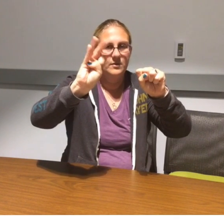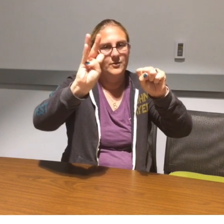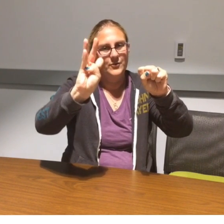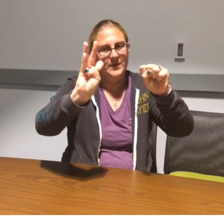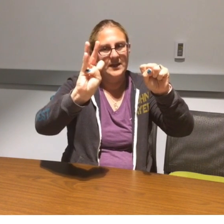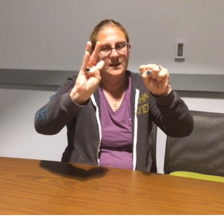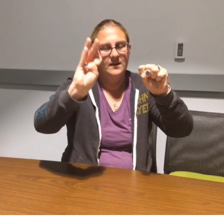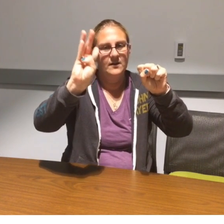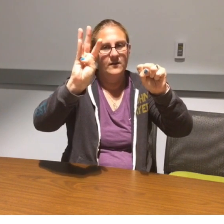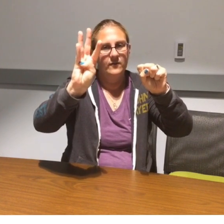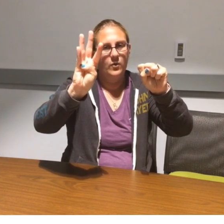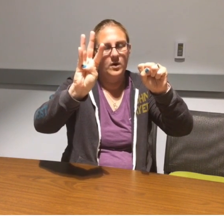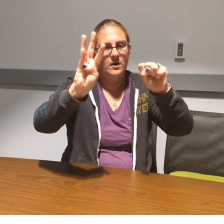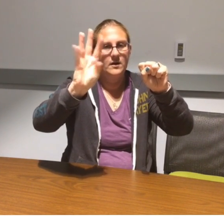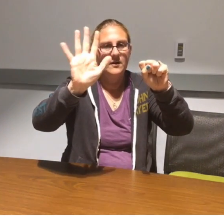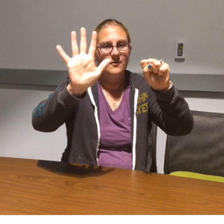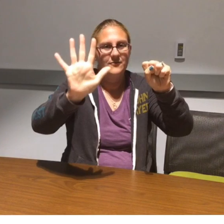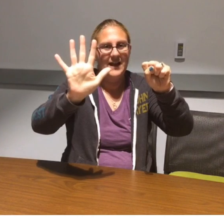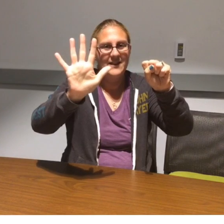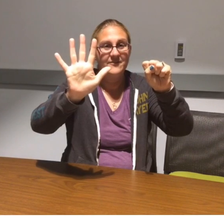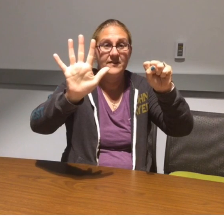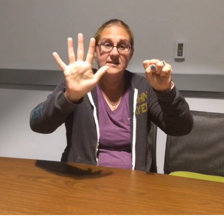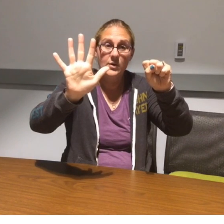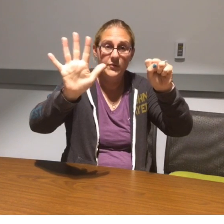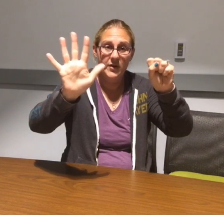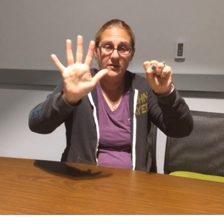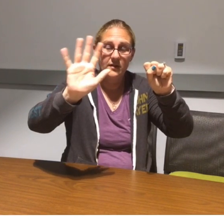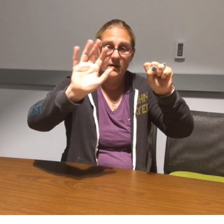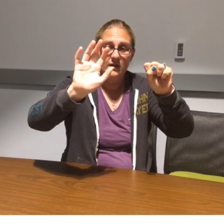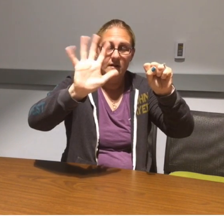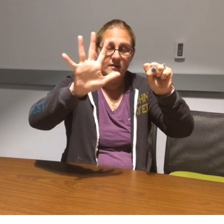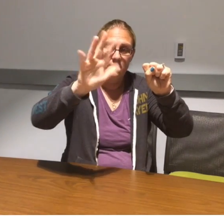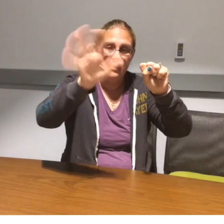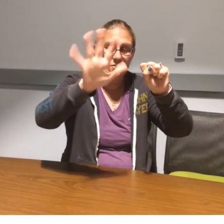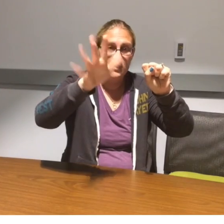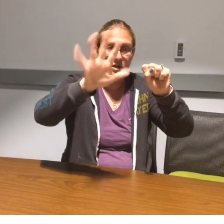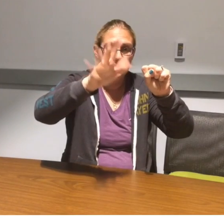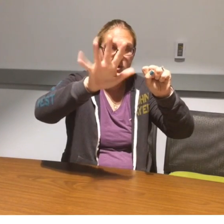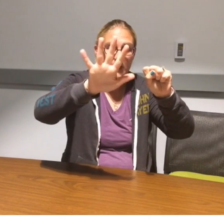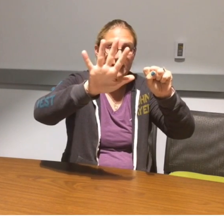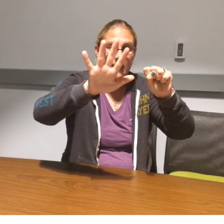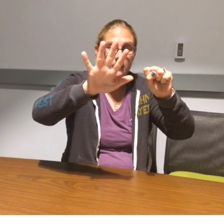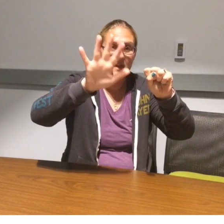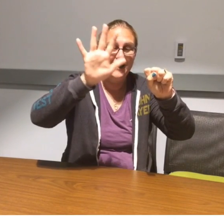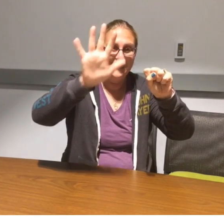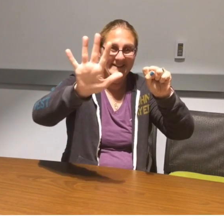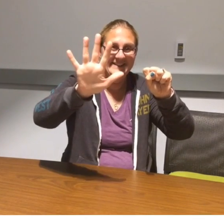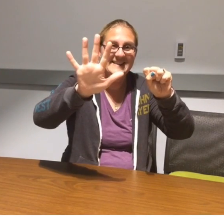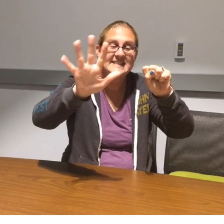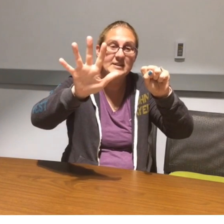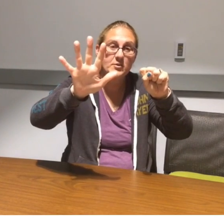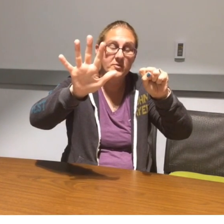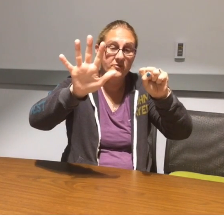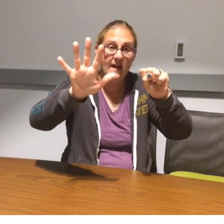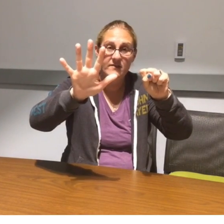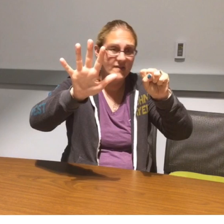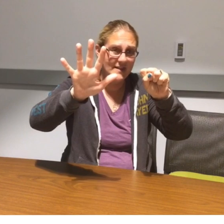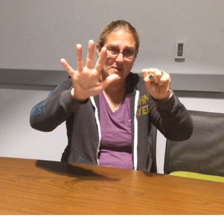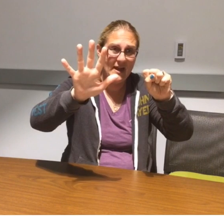three, four, five, and so forth. Not only are you showing them that this is a group of five and they don't have to